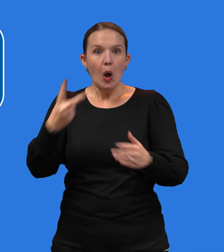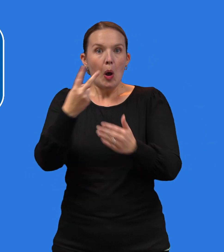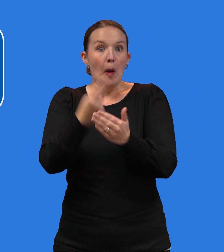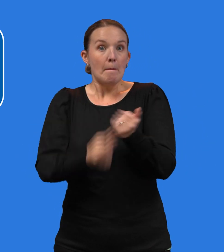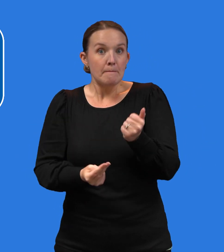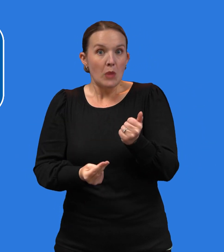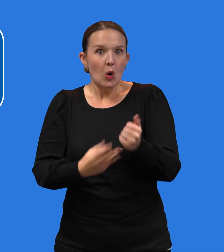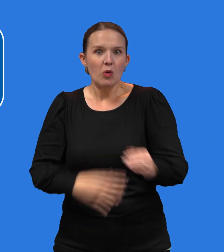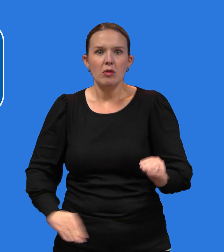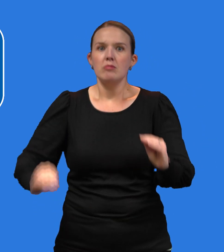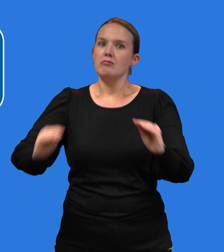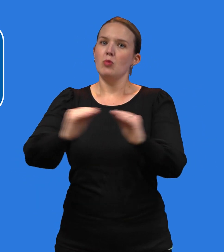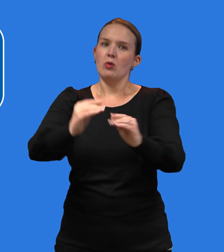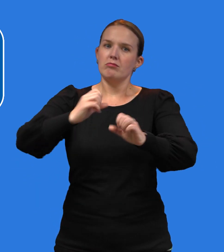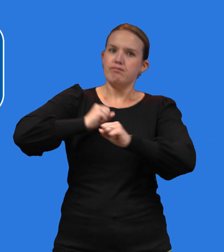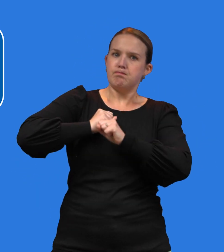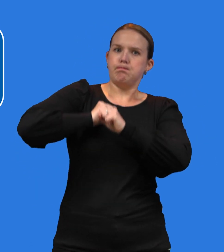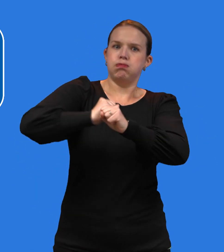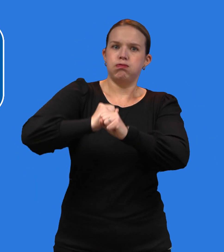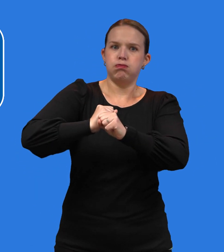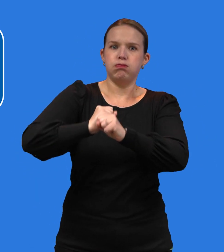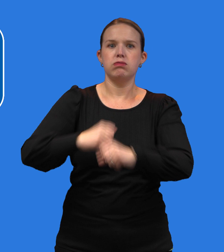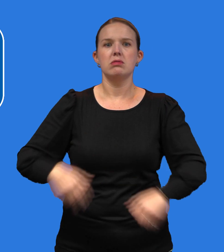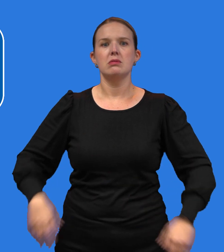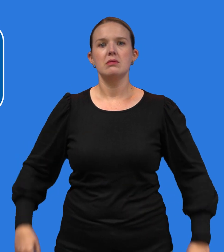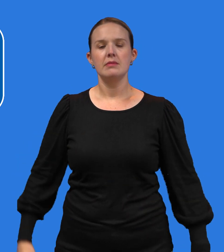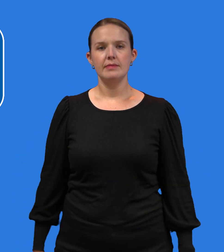having been infected with the virus that causes COVID-19.